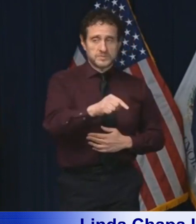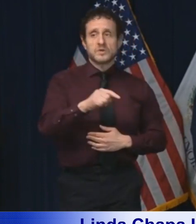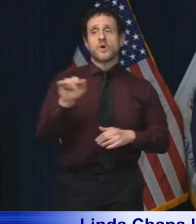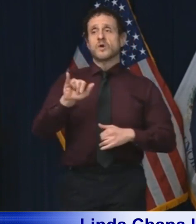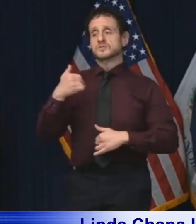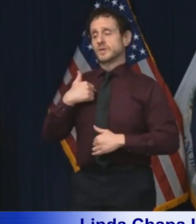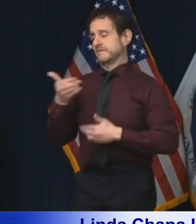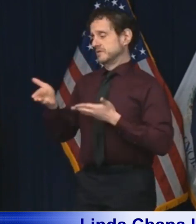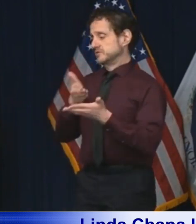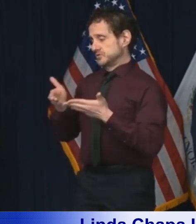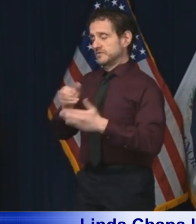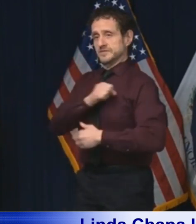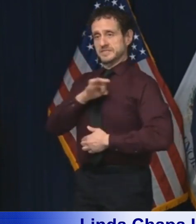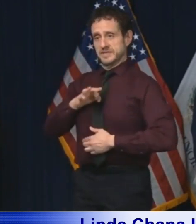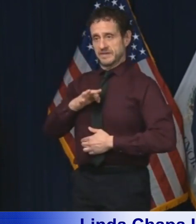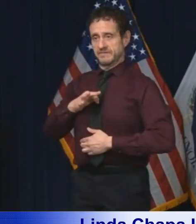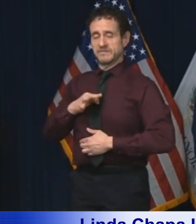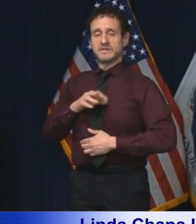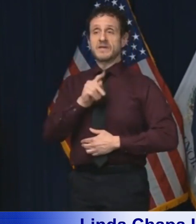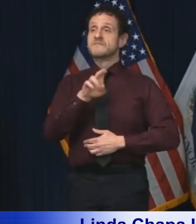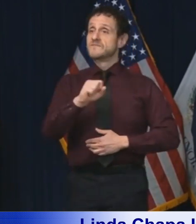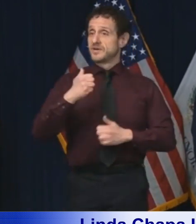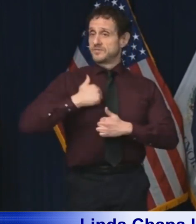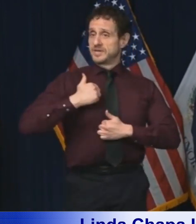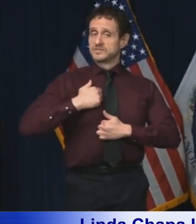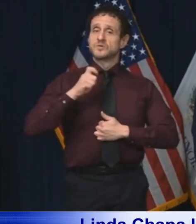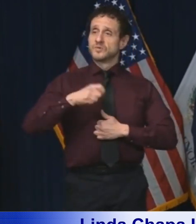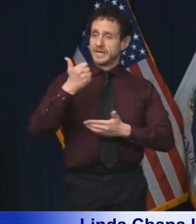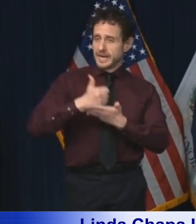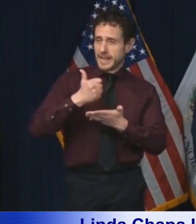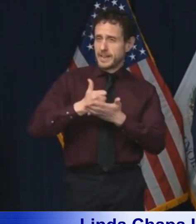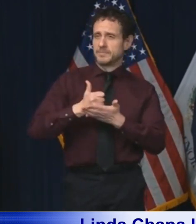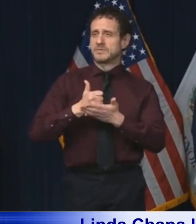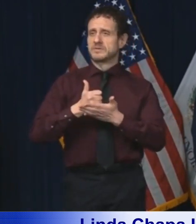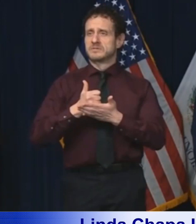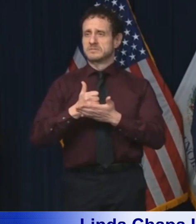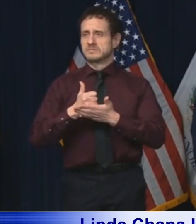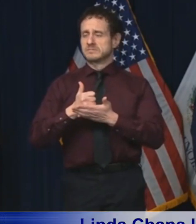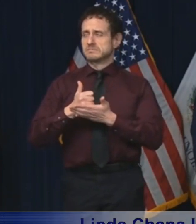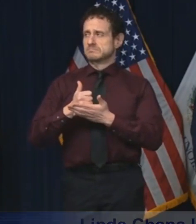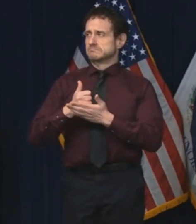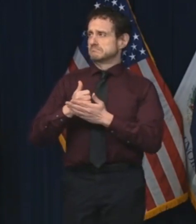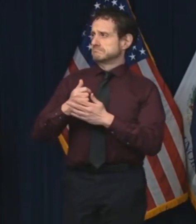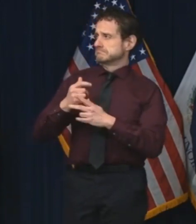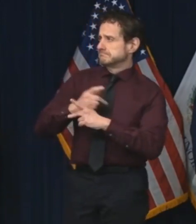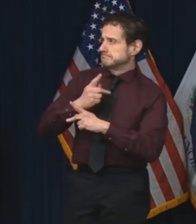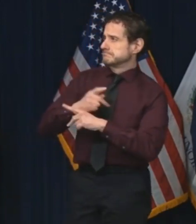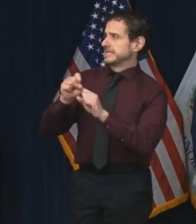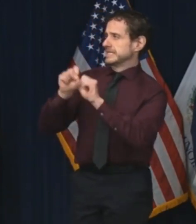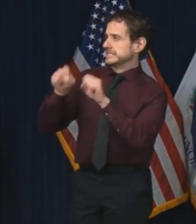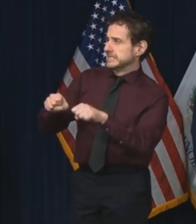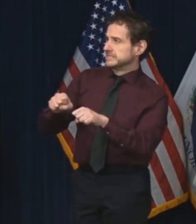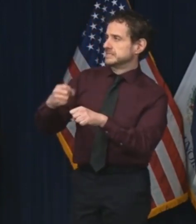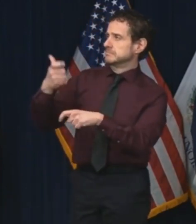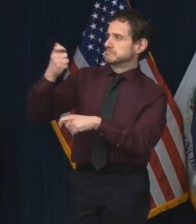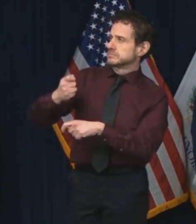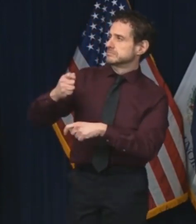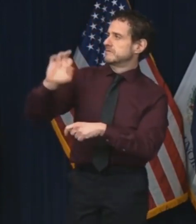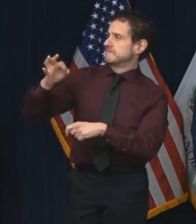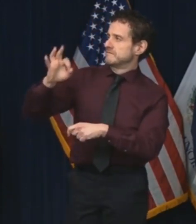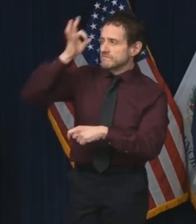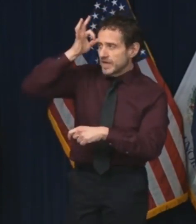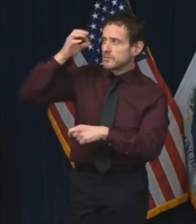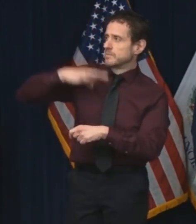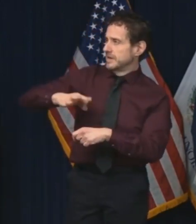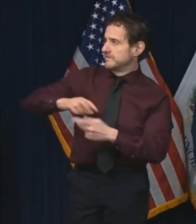assist veterans who need help navigating the system of the federal and state benefits available